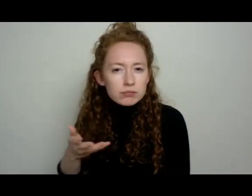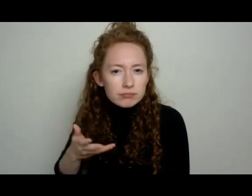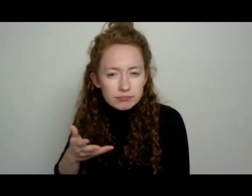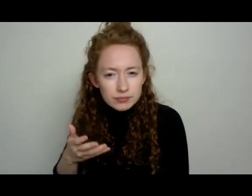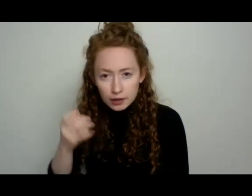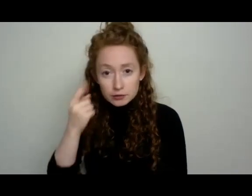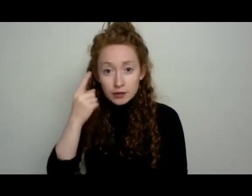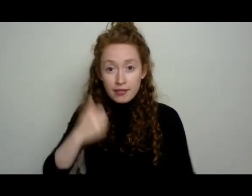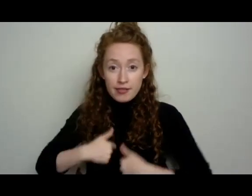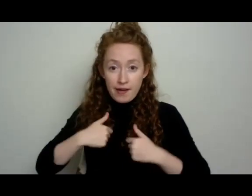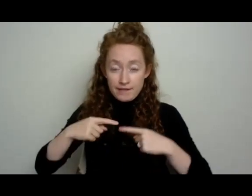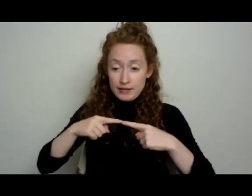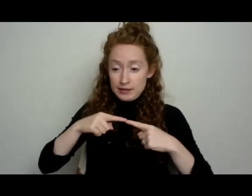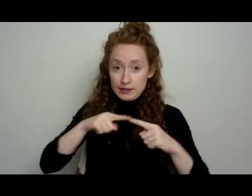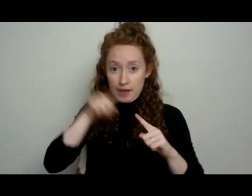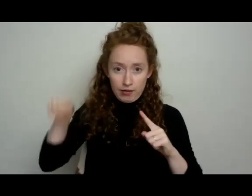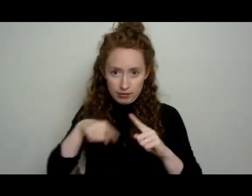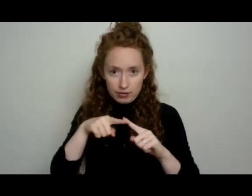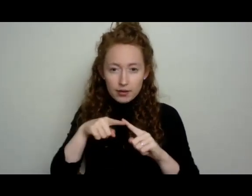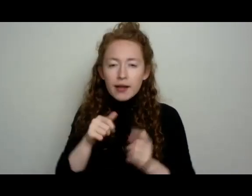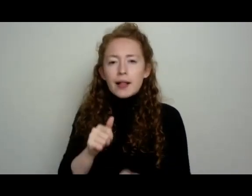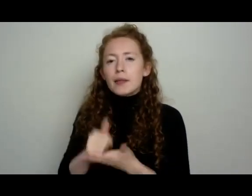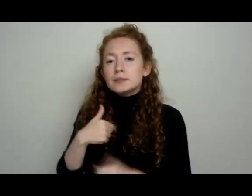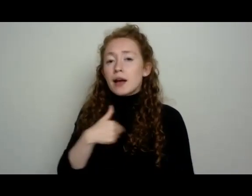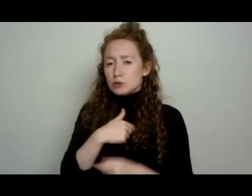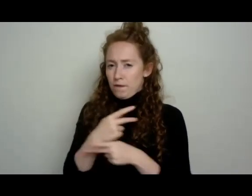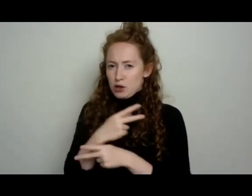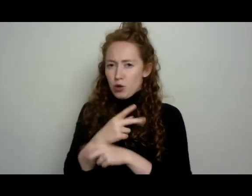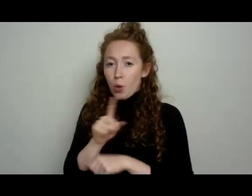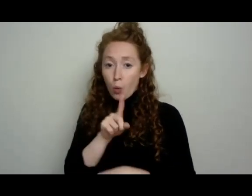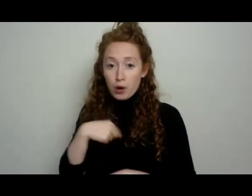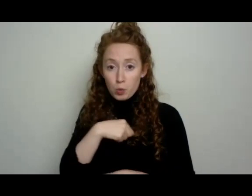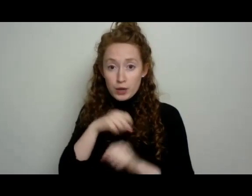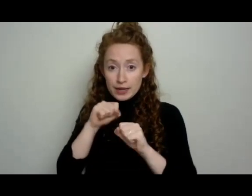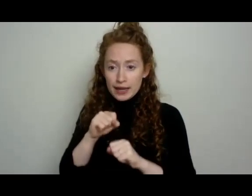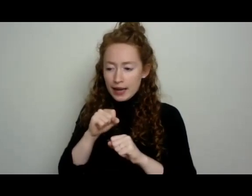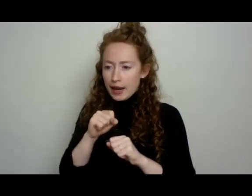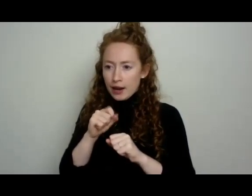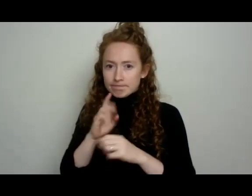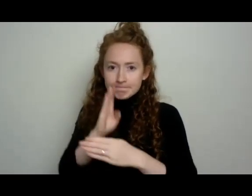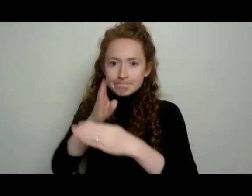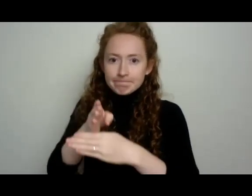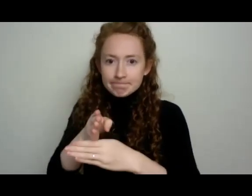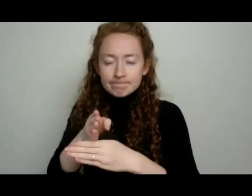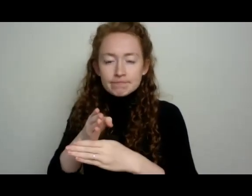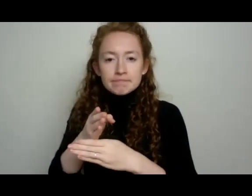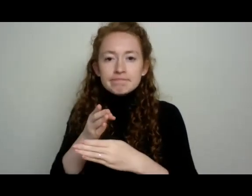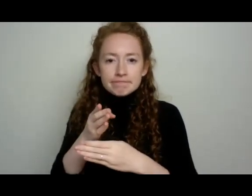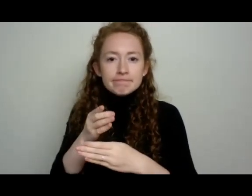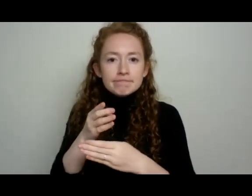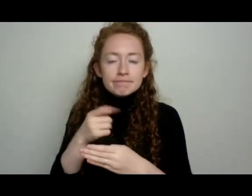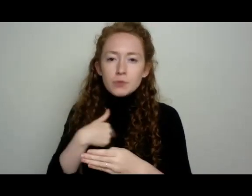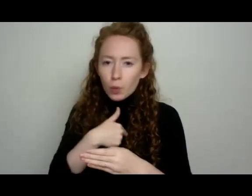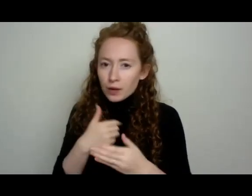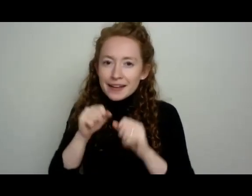understanding that biology allows us to see the weak links in their armor, if you will, so that then we can go